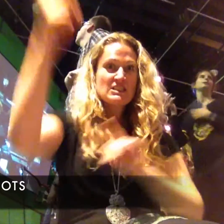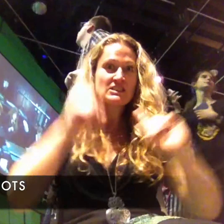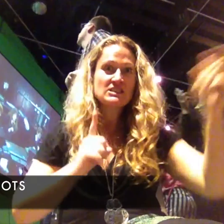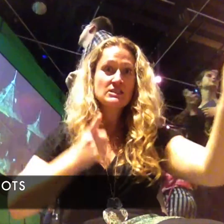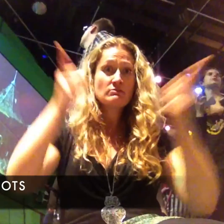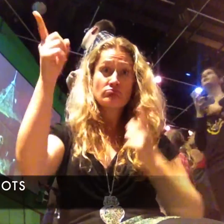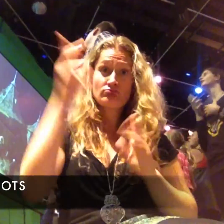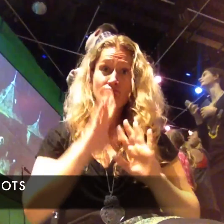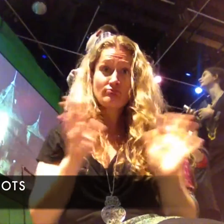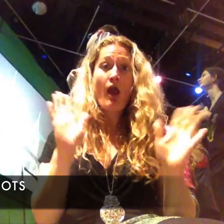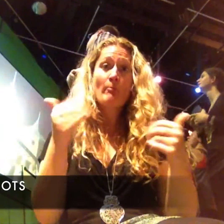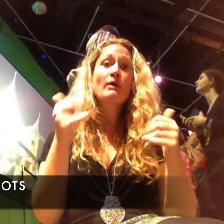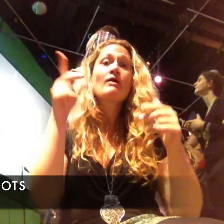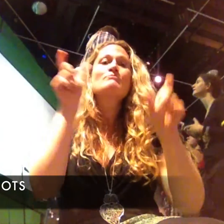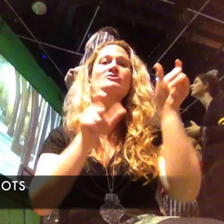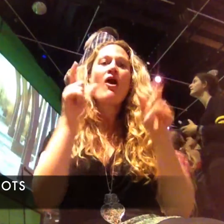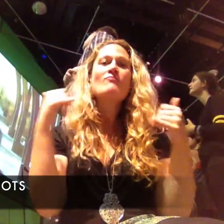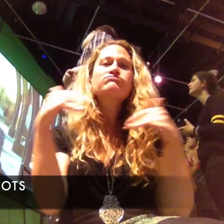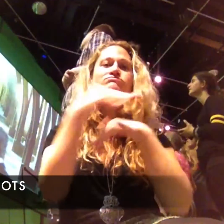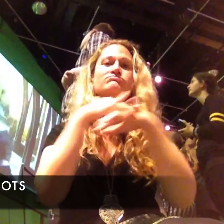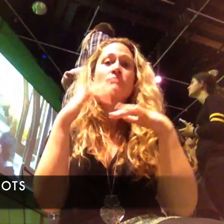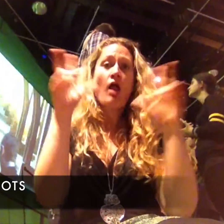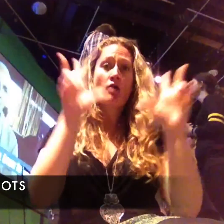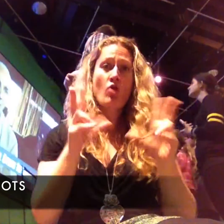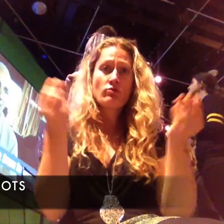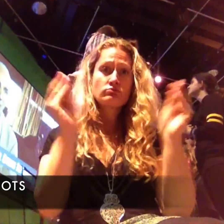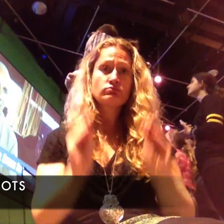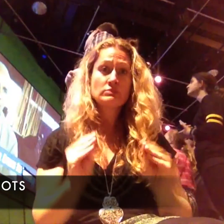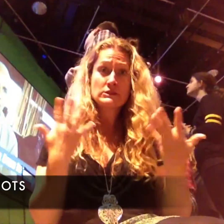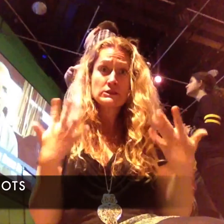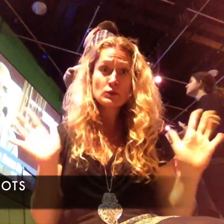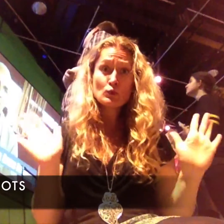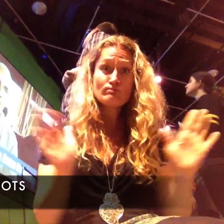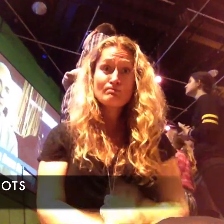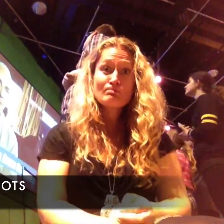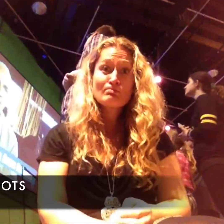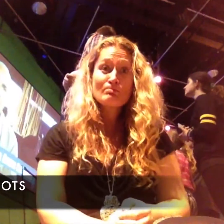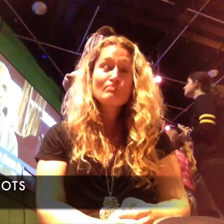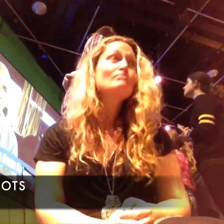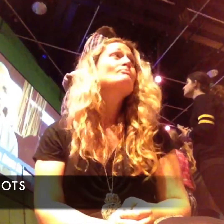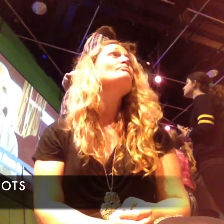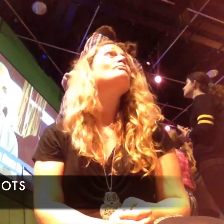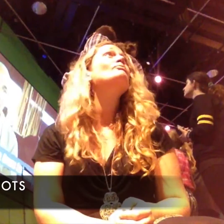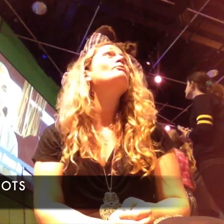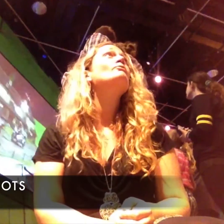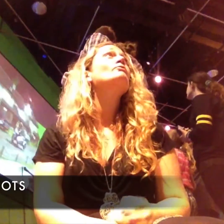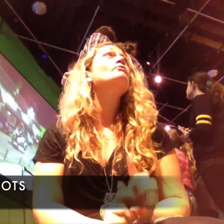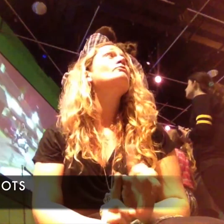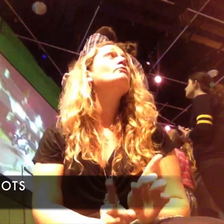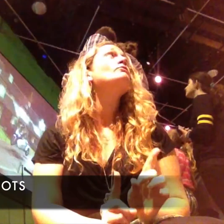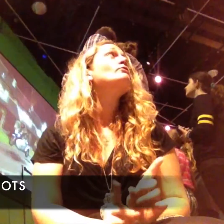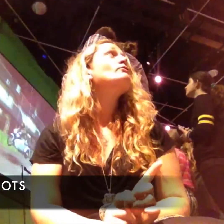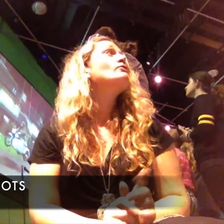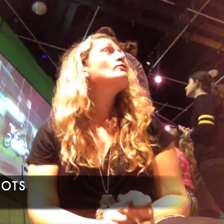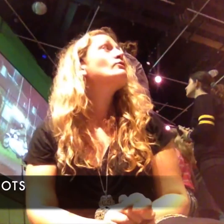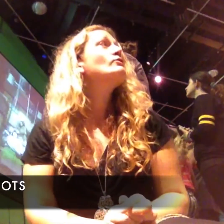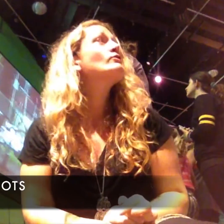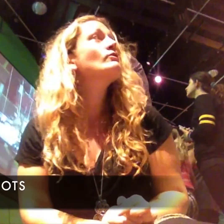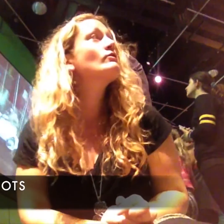All of the physical effects, the explosions, the mechanics, flying on sticks, flying motorbikes, flying cars.